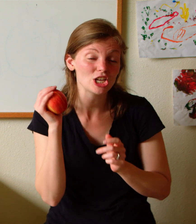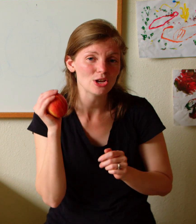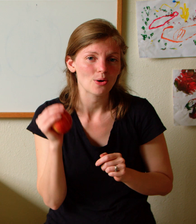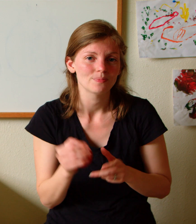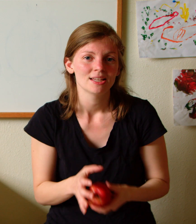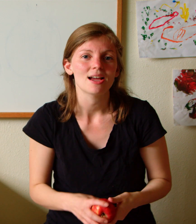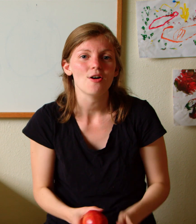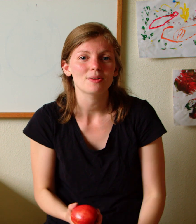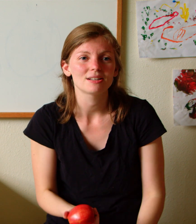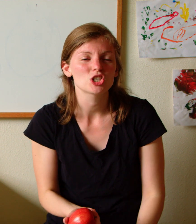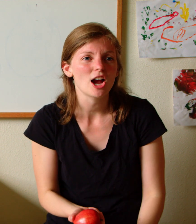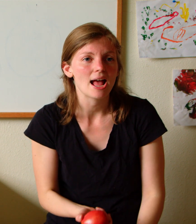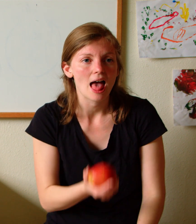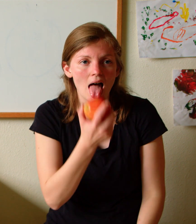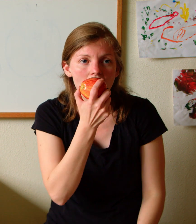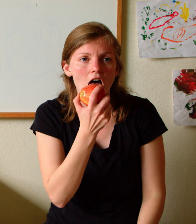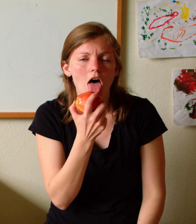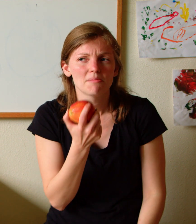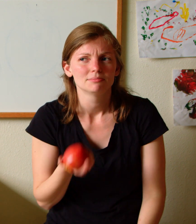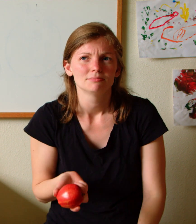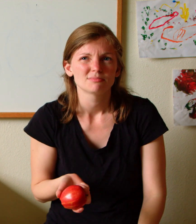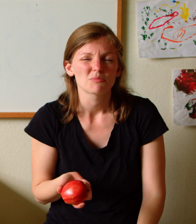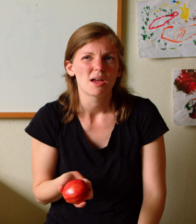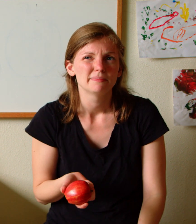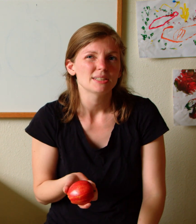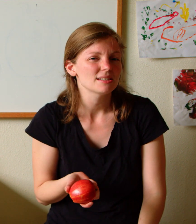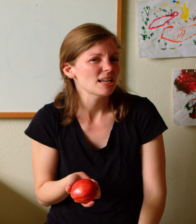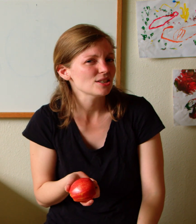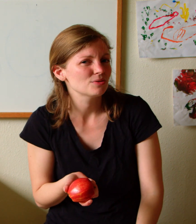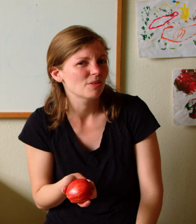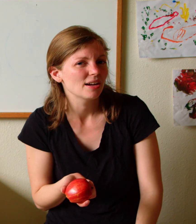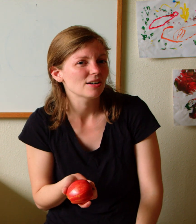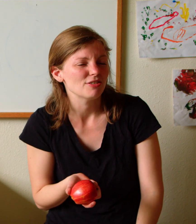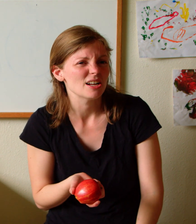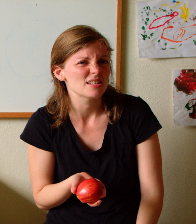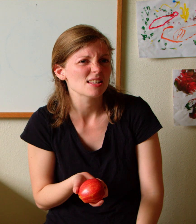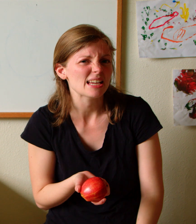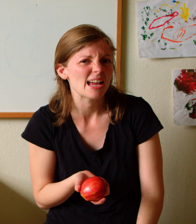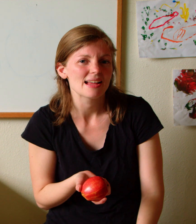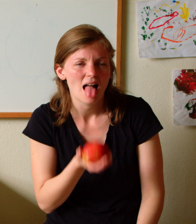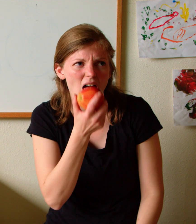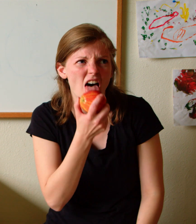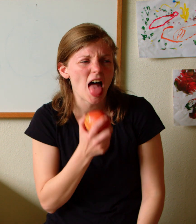too now I'm gonna try it doesn't taste very good if you just lick it huh